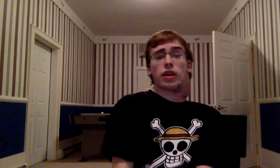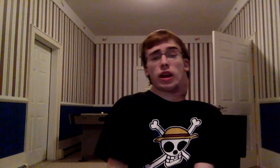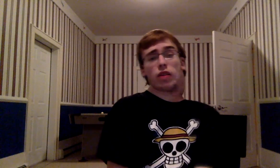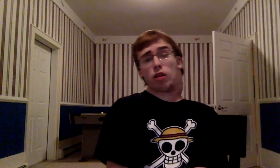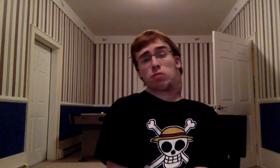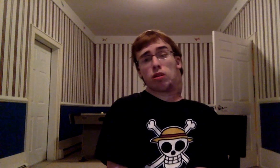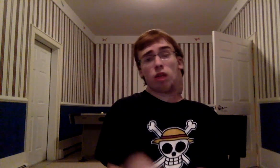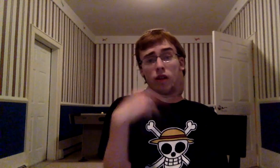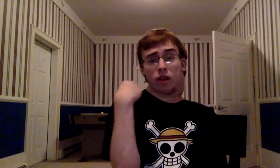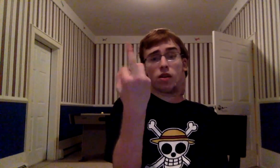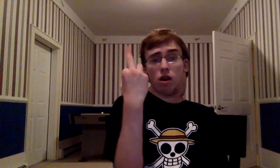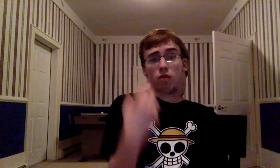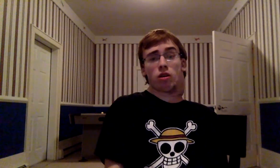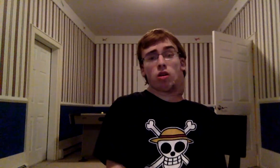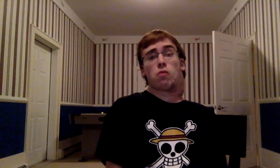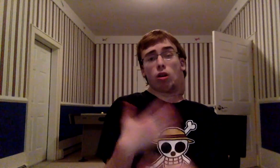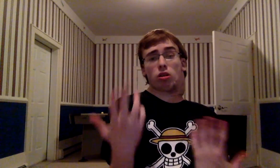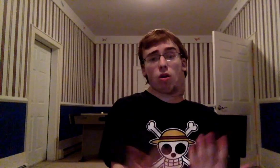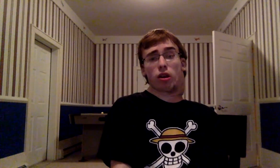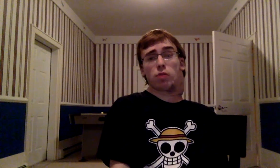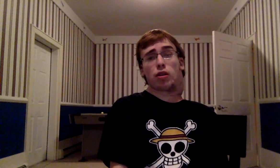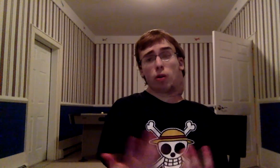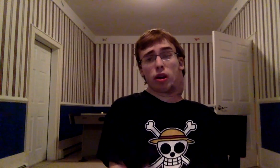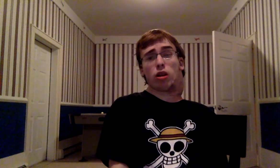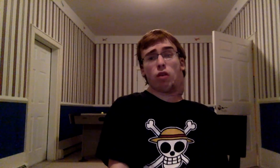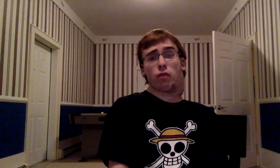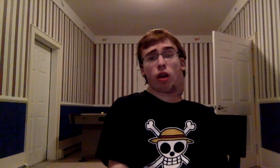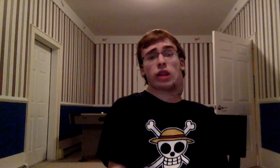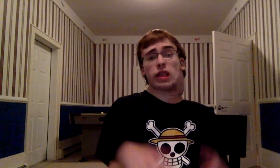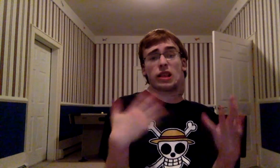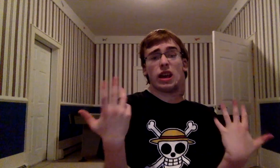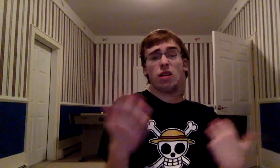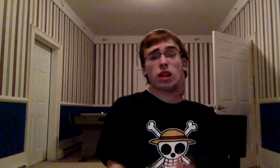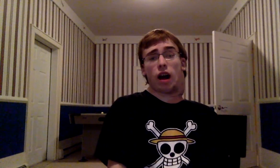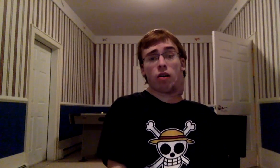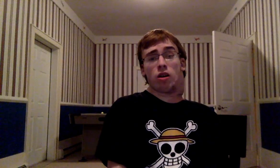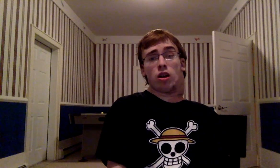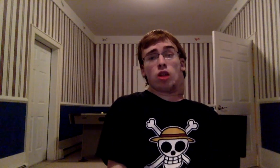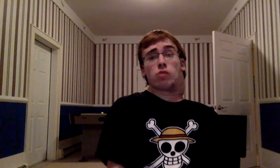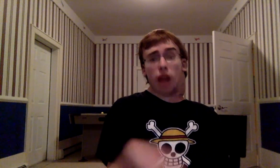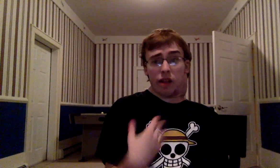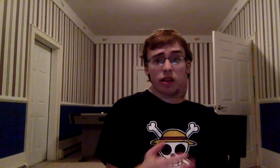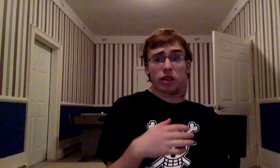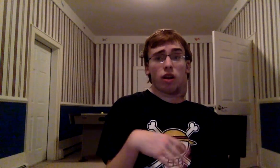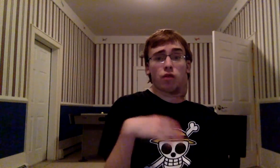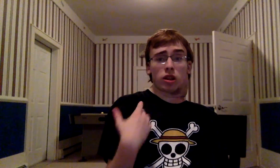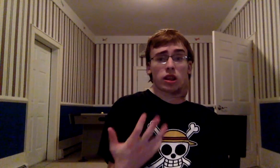And Young turned around and said, no We're sorry You've been doing this arc for like, 6 years now You've been ending this series for 6